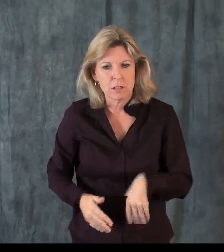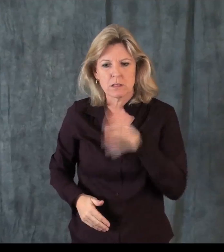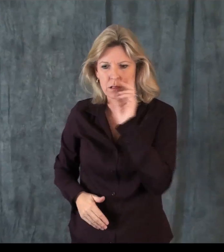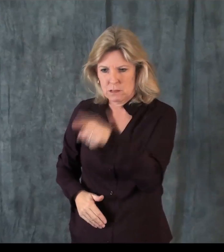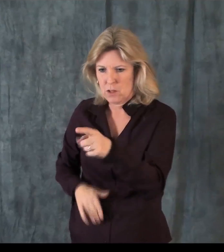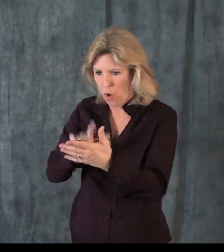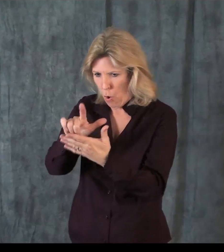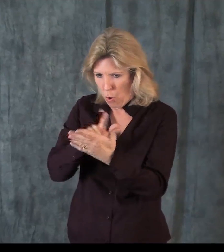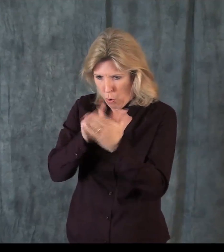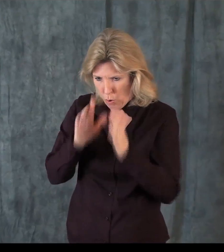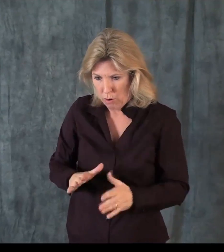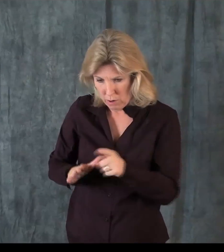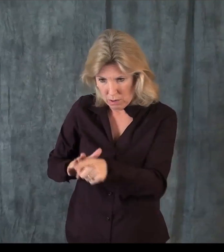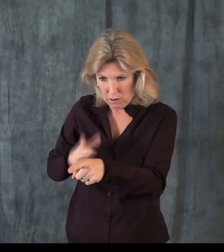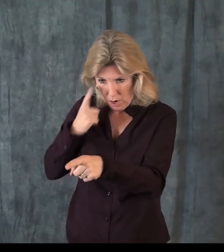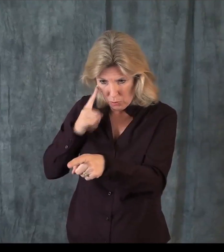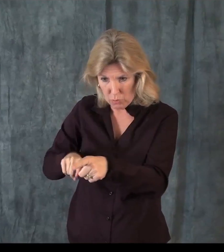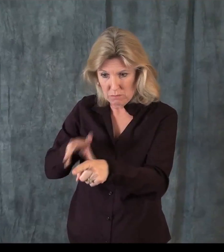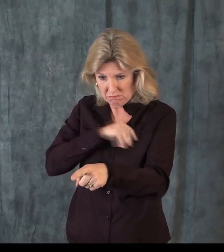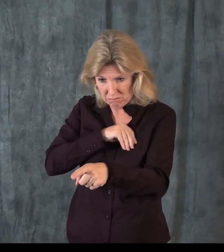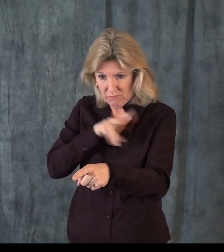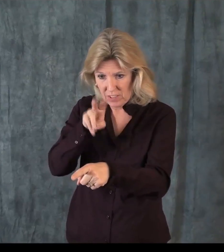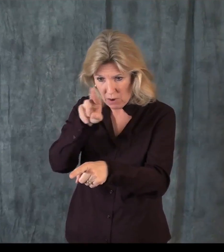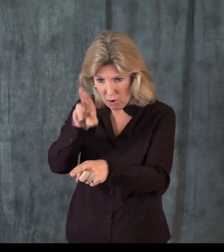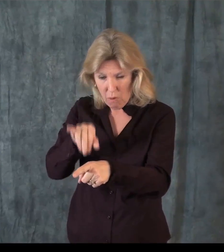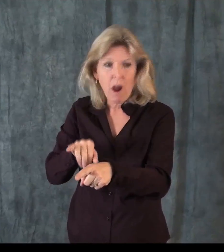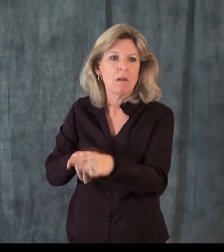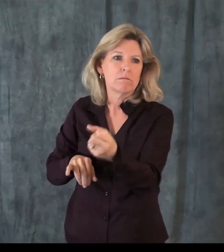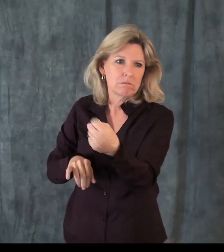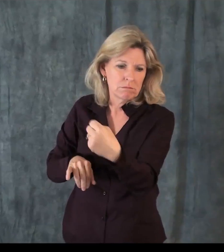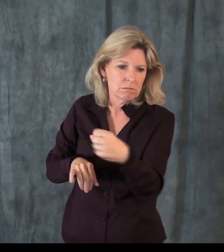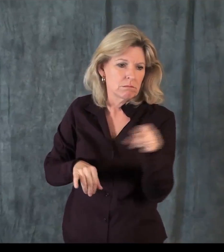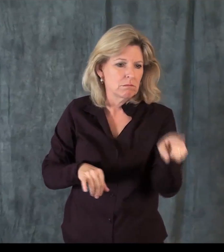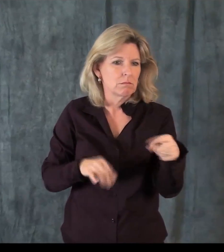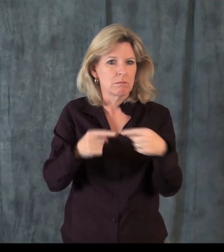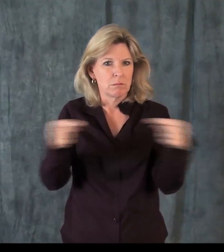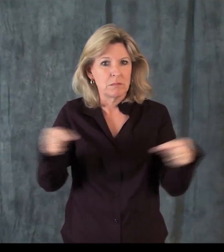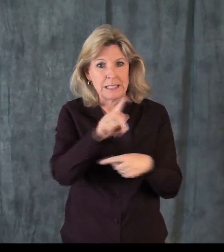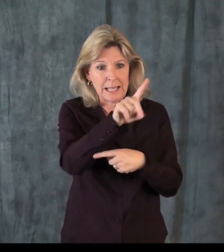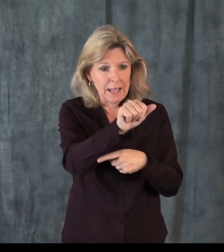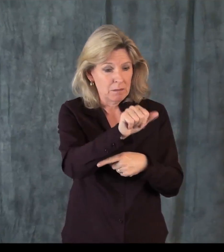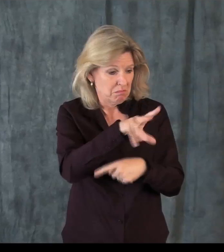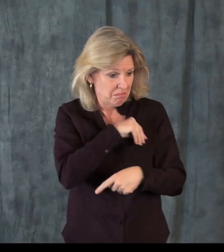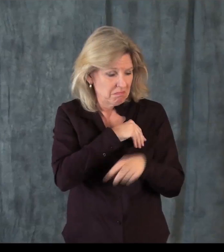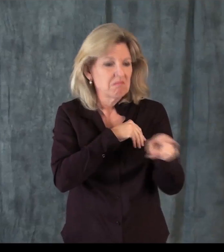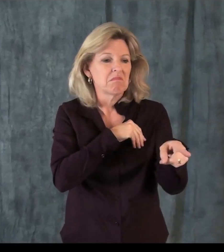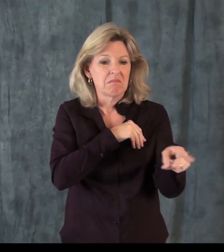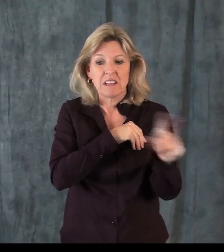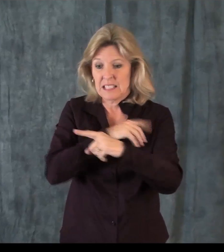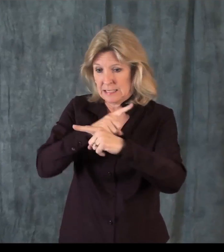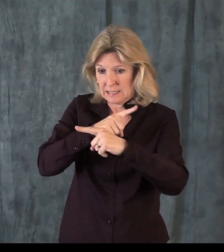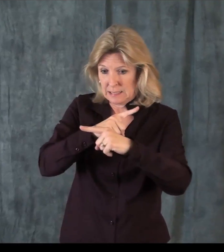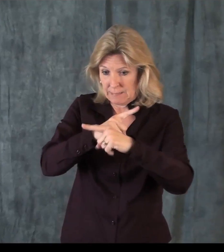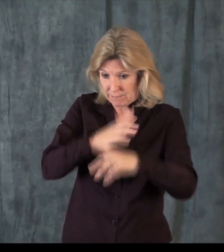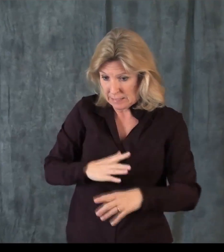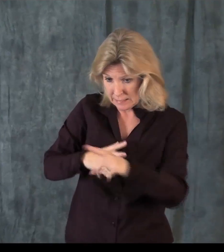taped or for the record. So we have to make sure that that individual is accepting of it, that the prosecutor, the